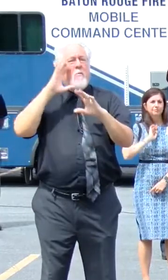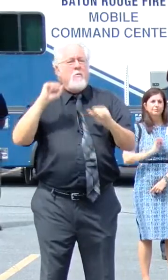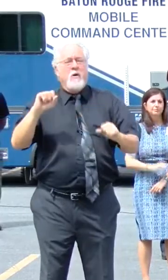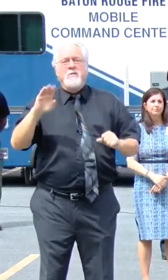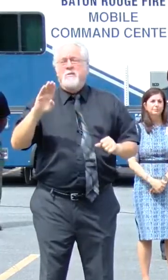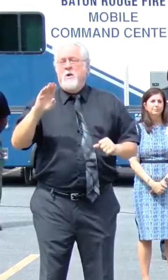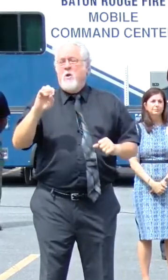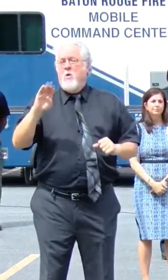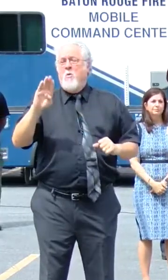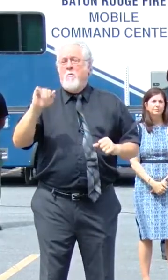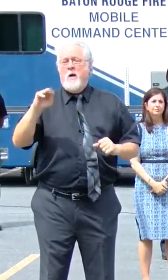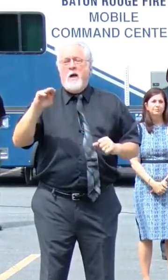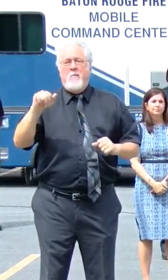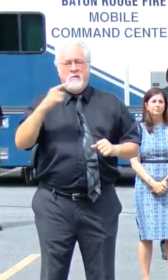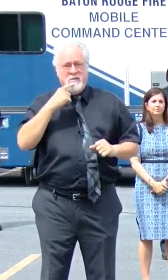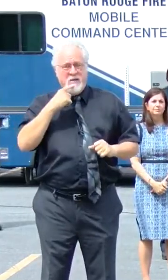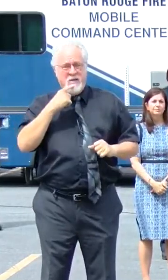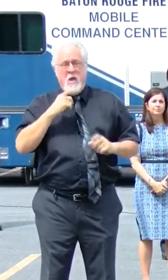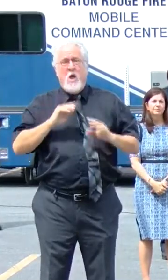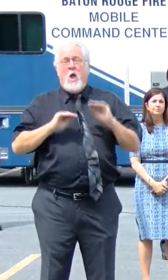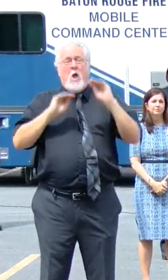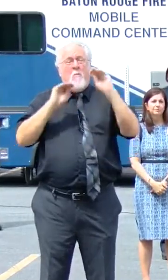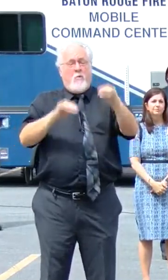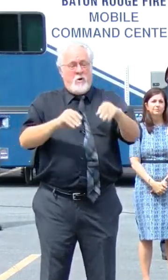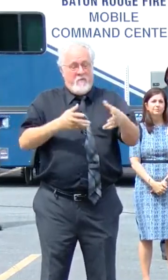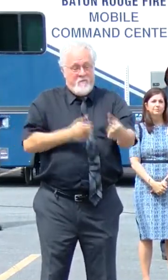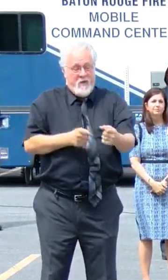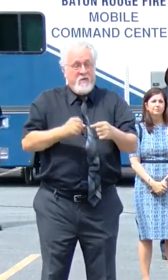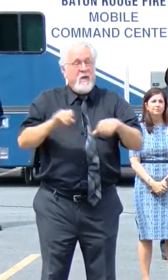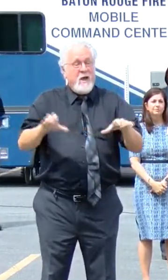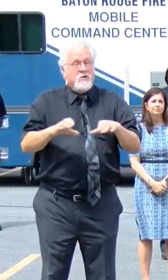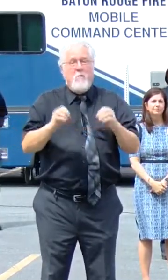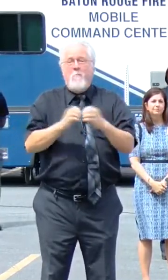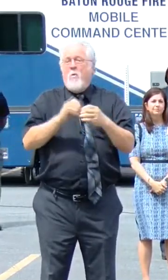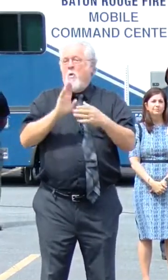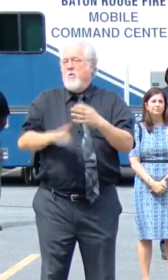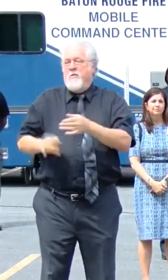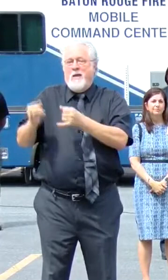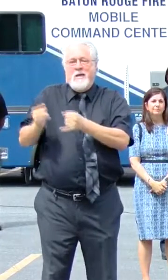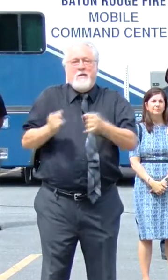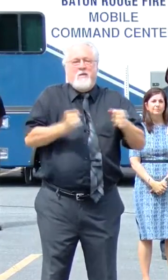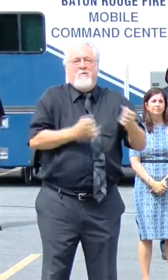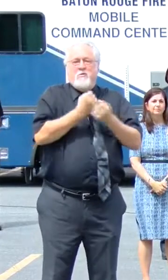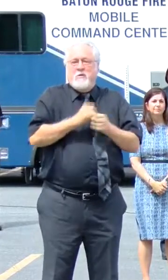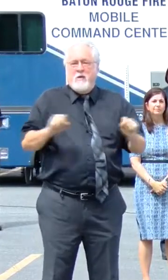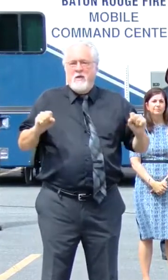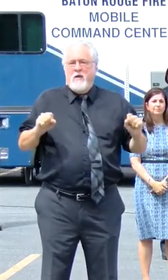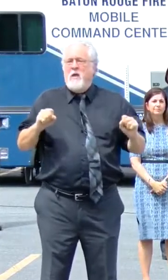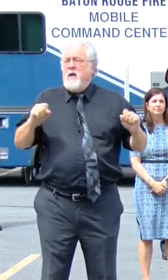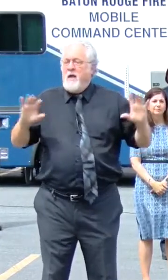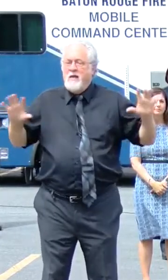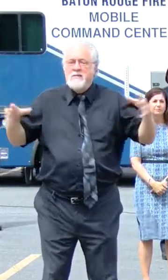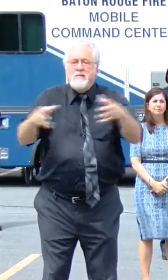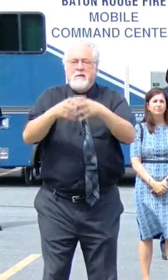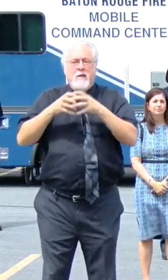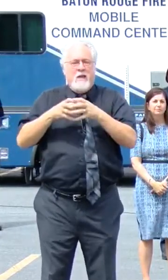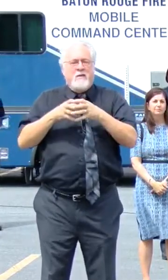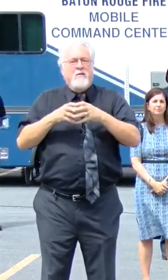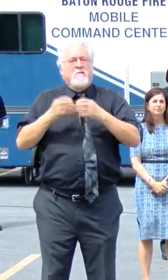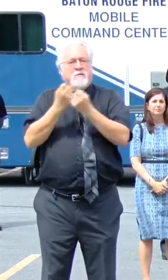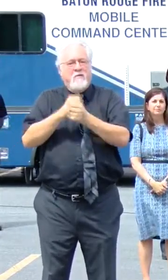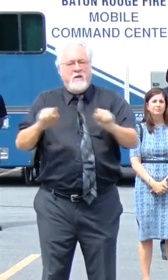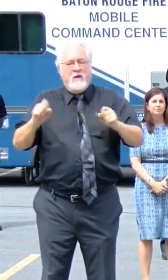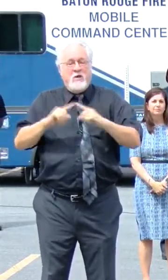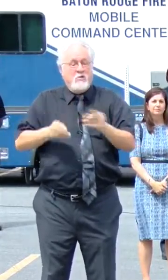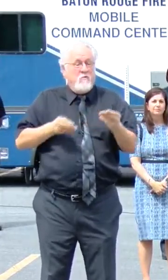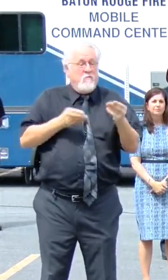Obama once said, to put our faith in action is more than individual salvation. It's about collective salvation, that to